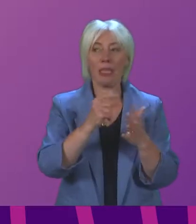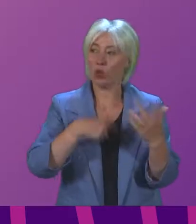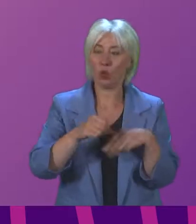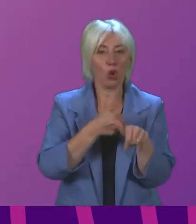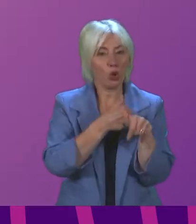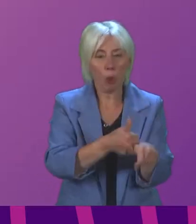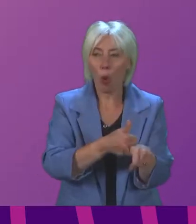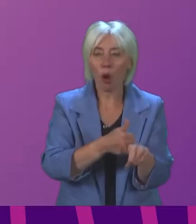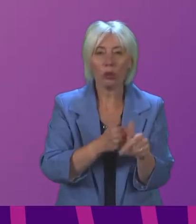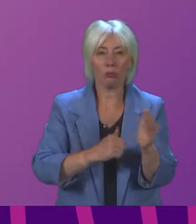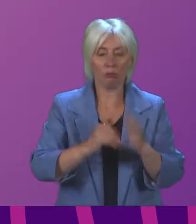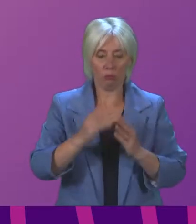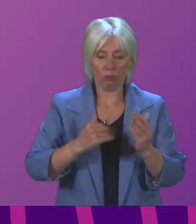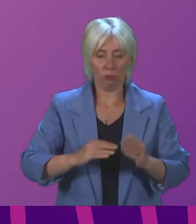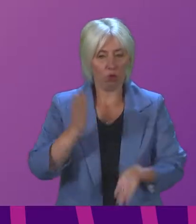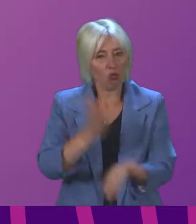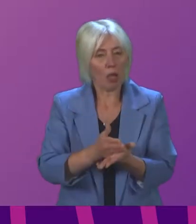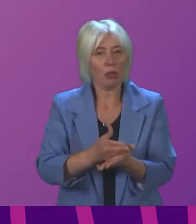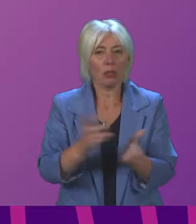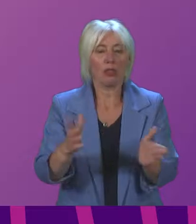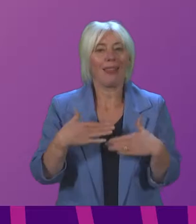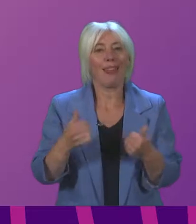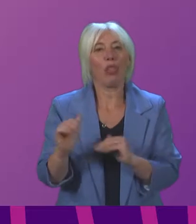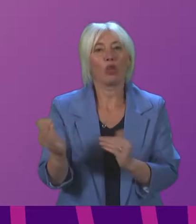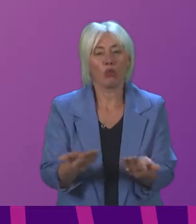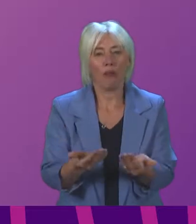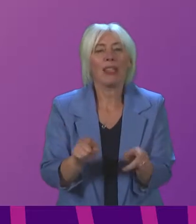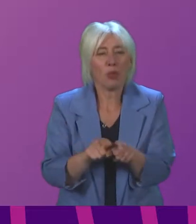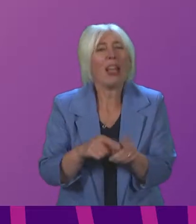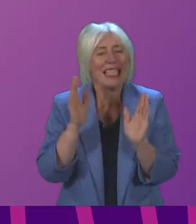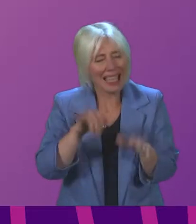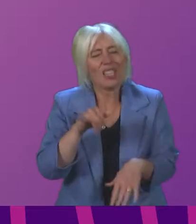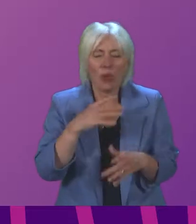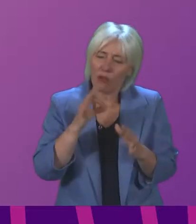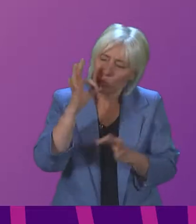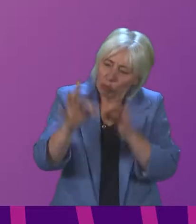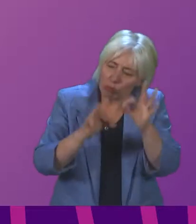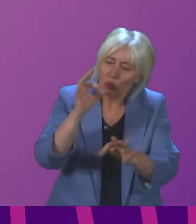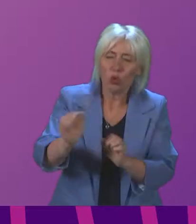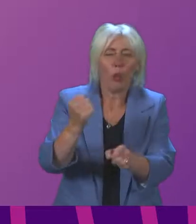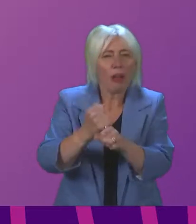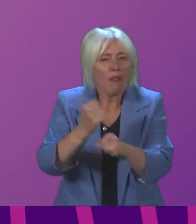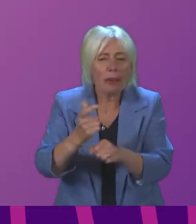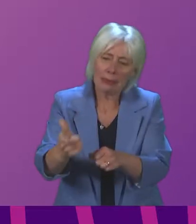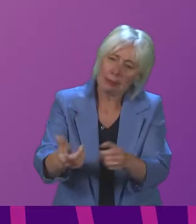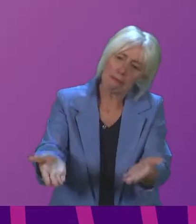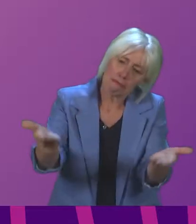and building trust in our health services. Of course, we need to be asking questions of government and others as to how the pandemic is being